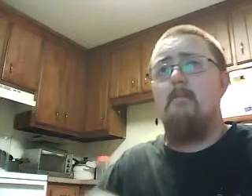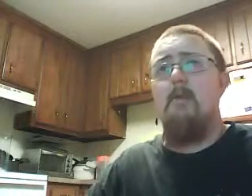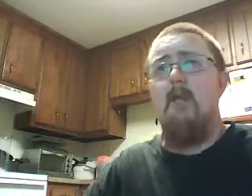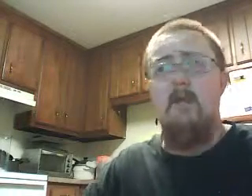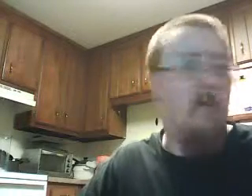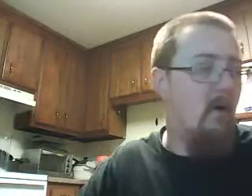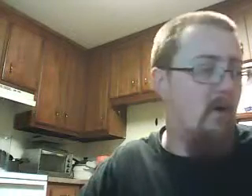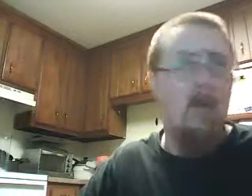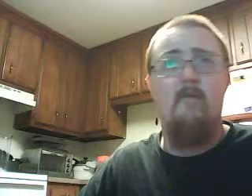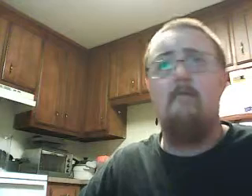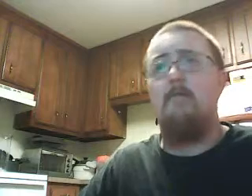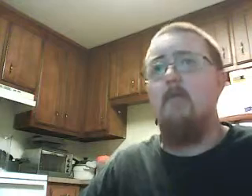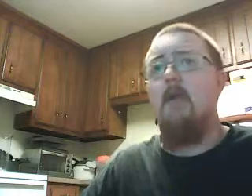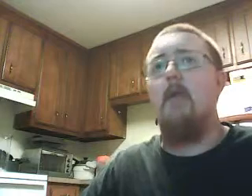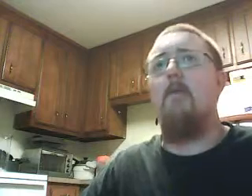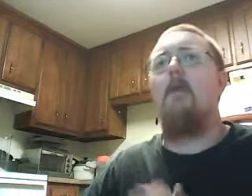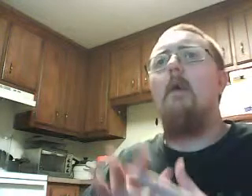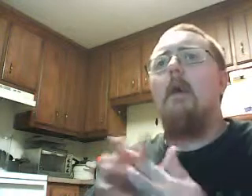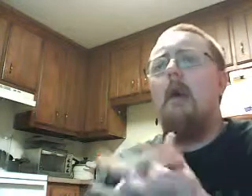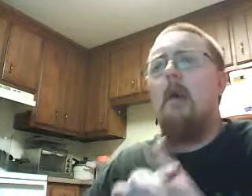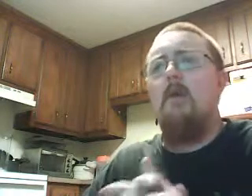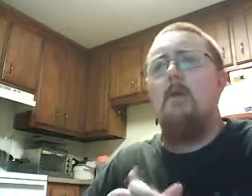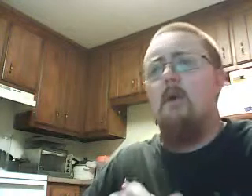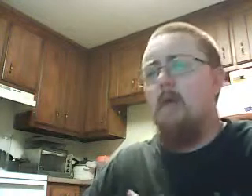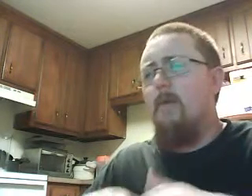Something just came on, error, I think came on. You should be able to hear me though.